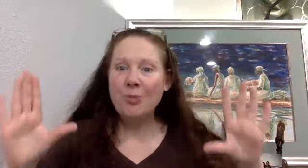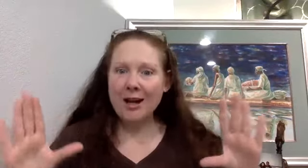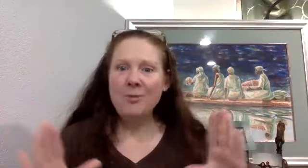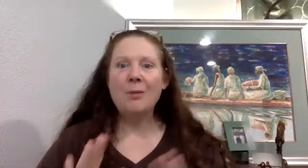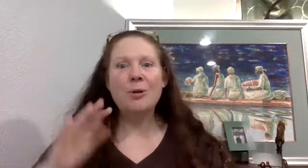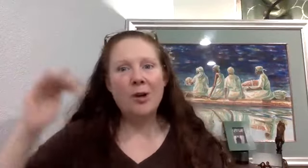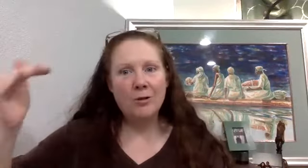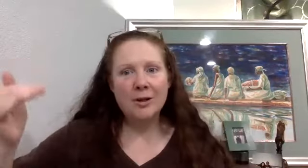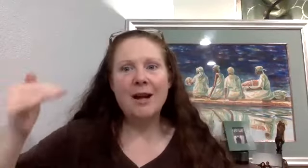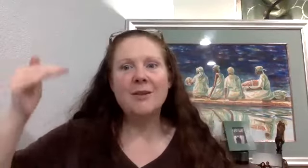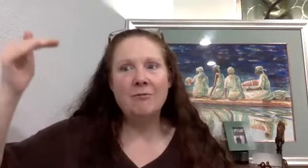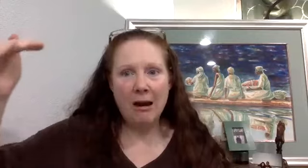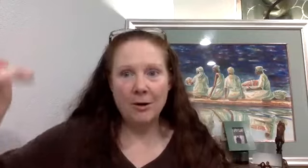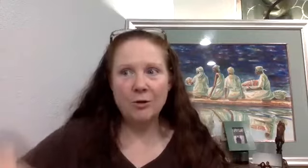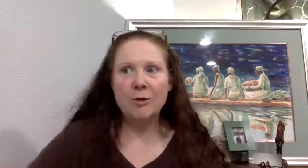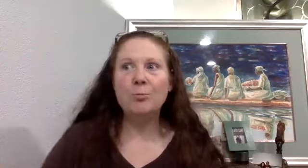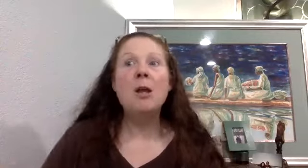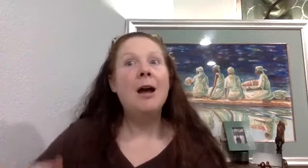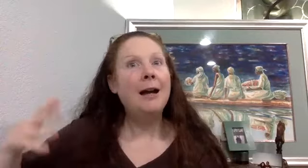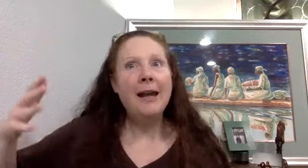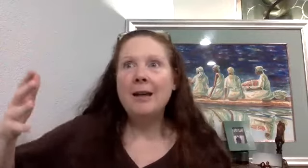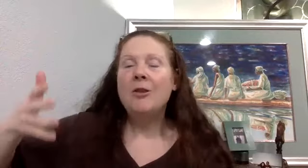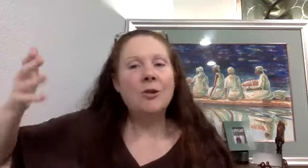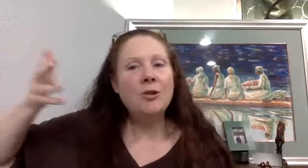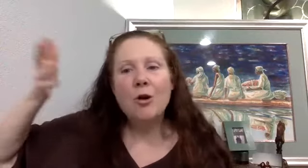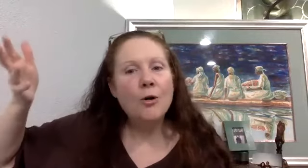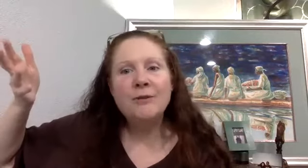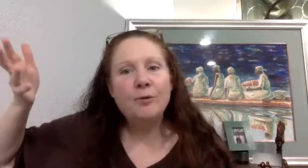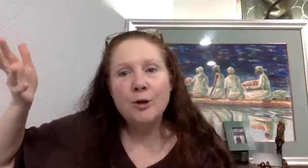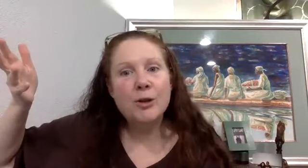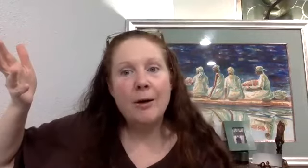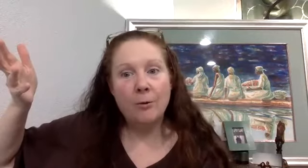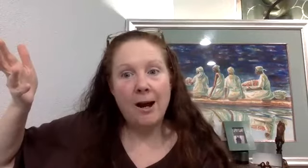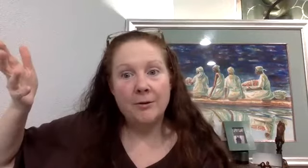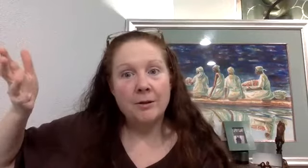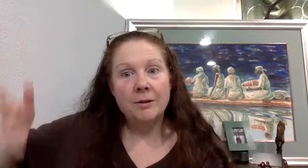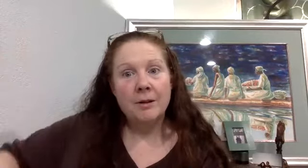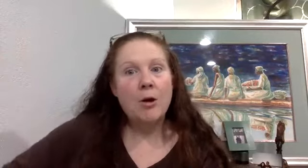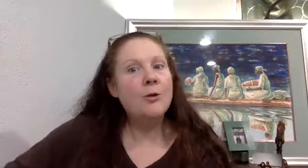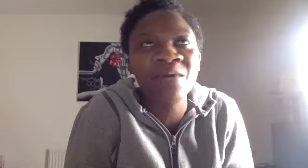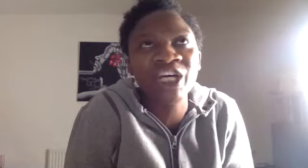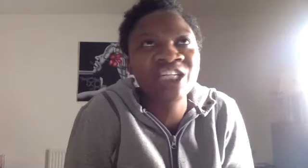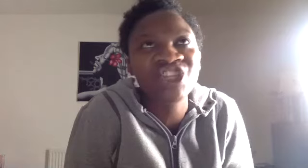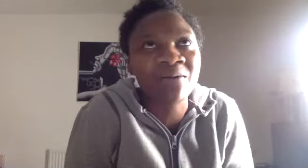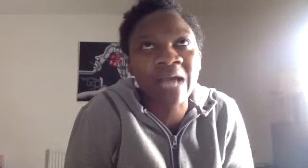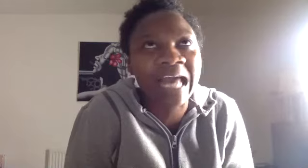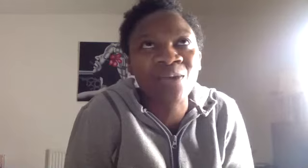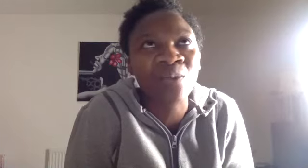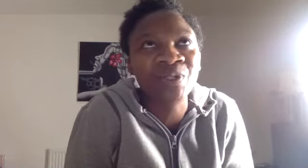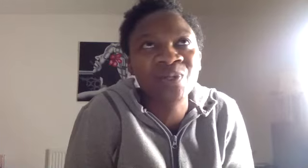body be able to prioritize a virus. Or, again, there's still cold and cold going around. I'm urging anyone who has